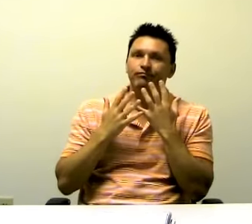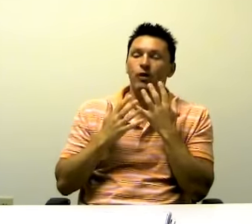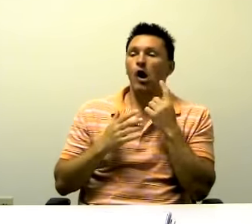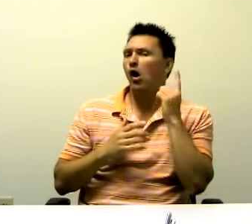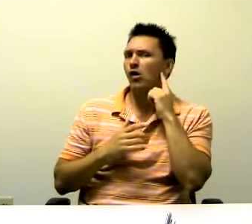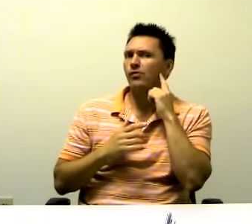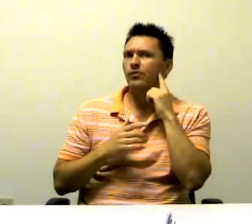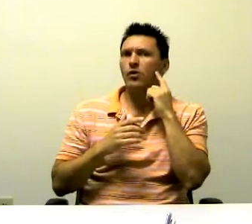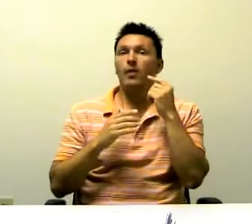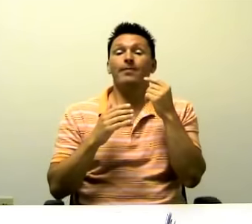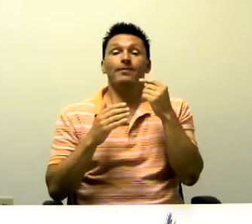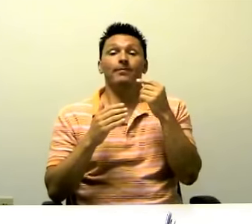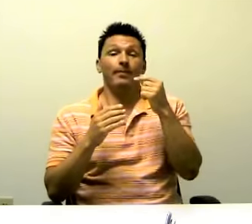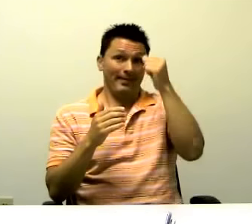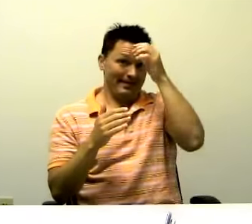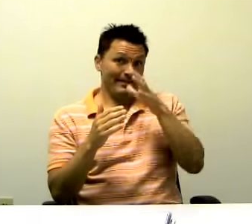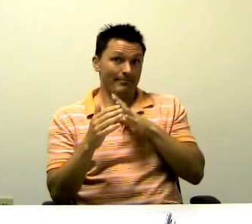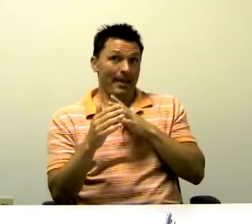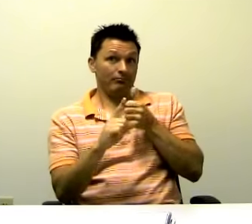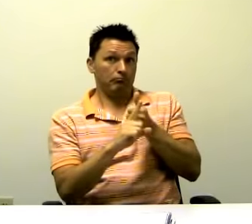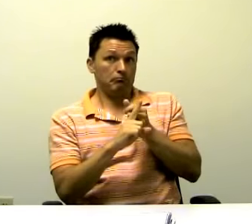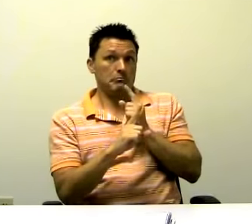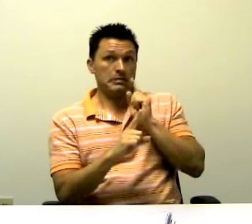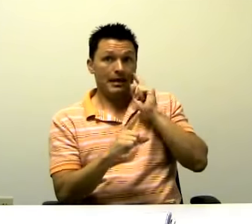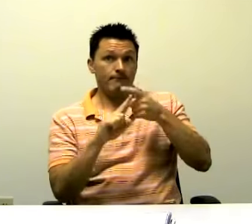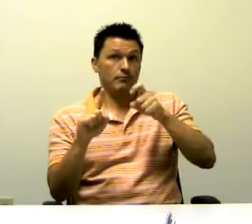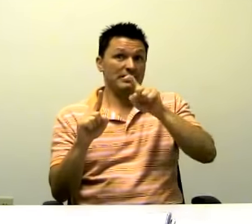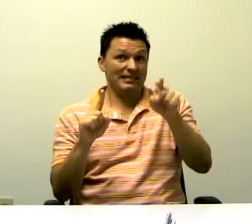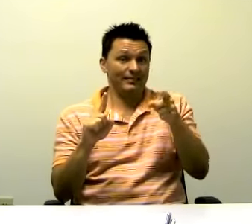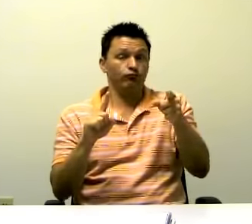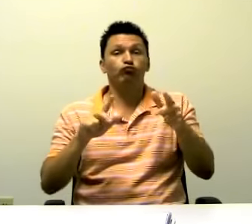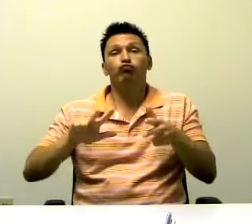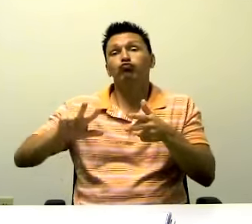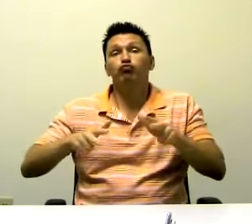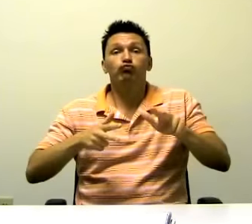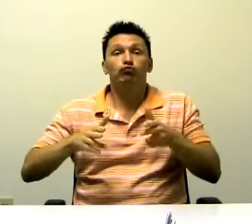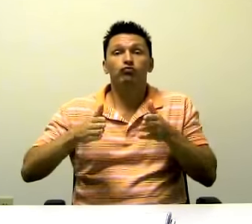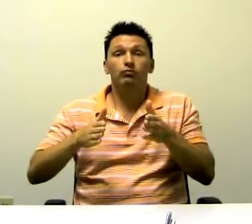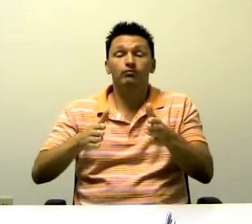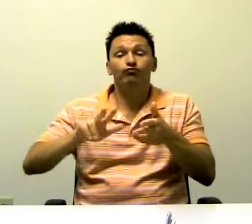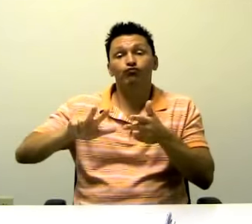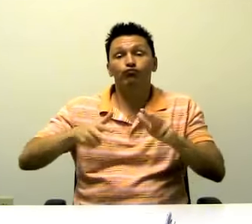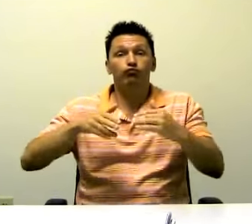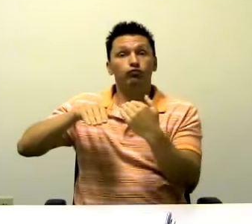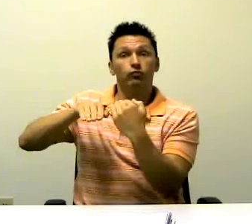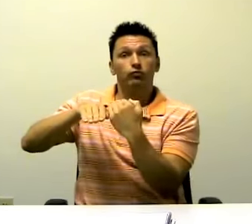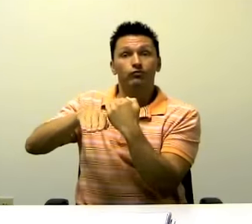There was a sad news that the deaf man from Texas was a pedestrian